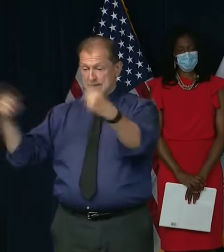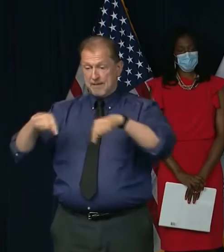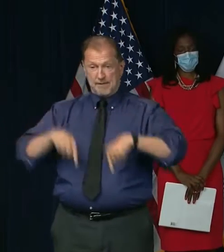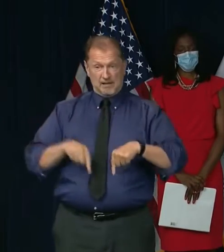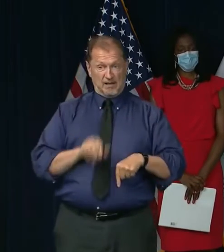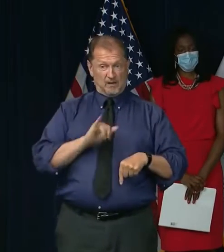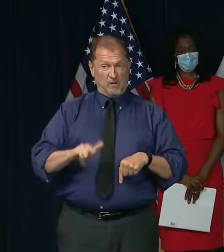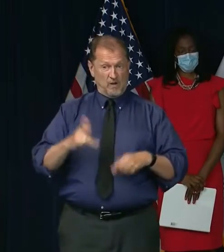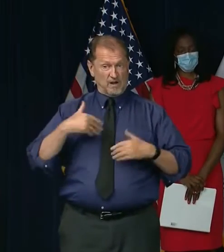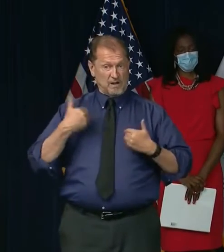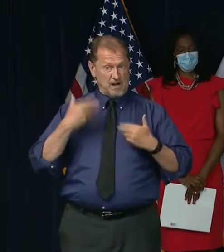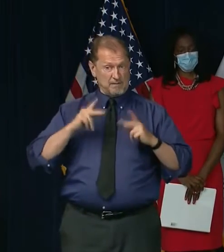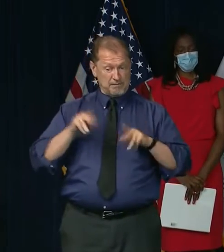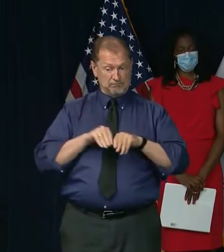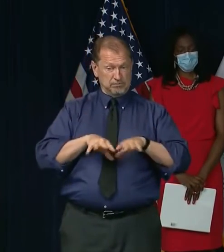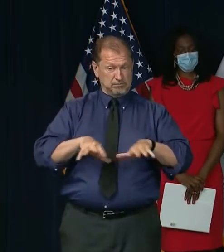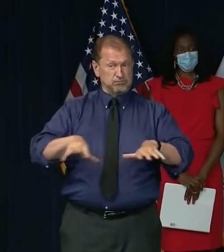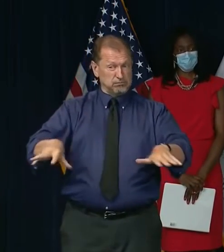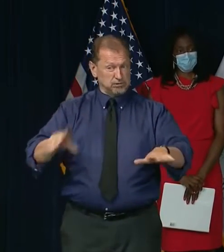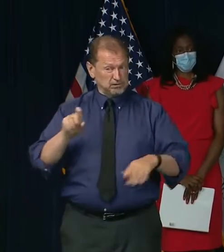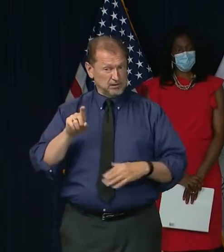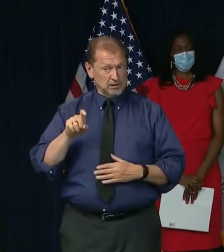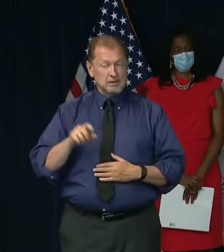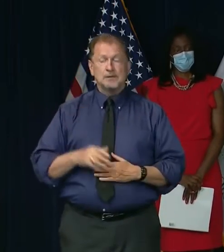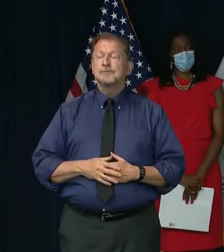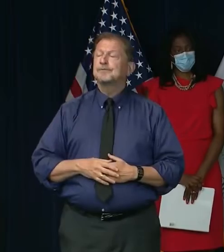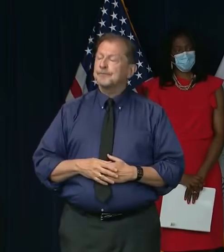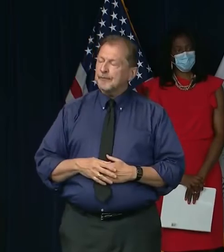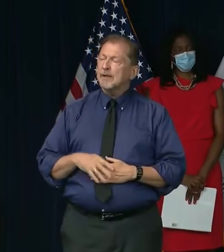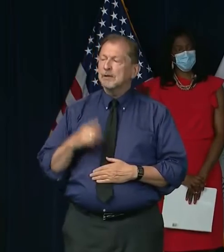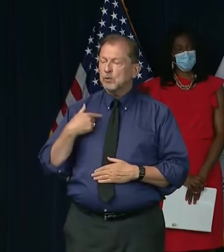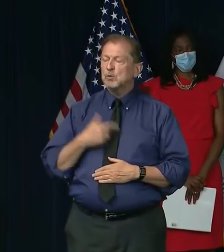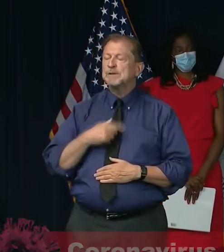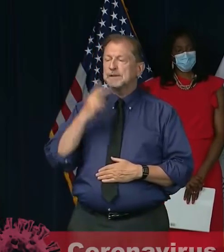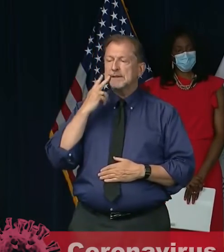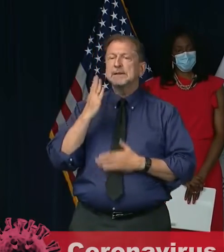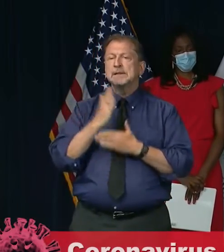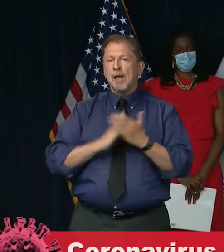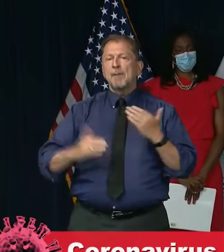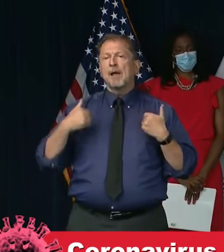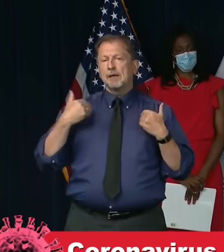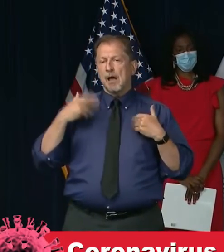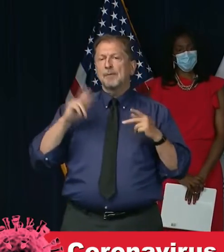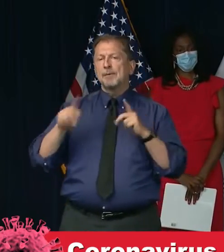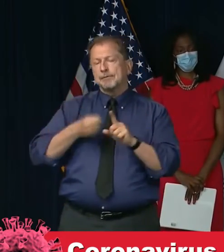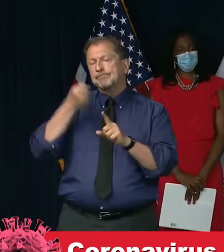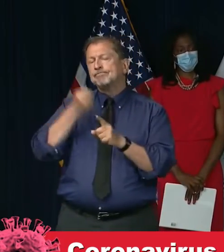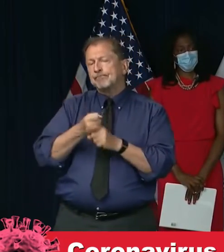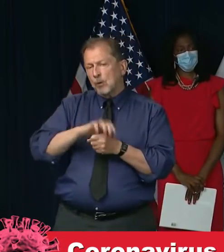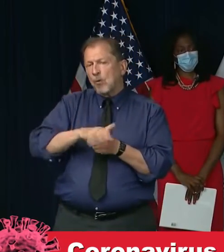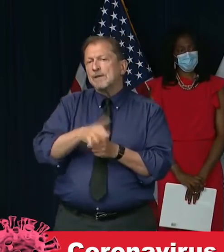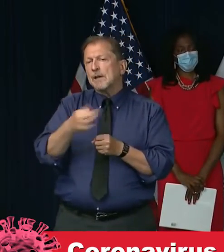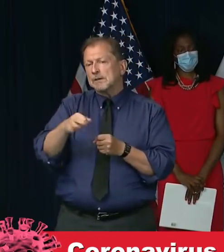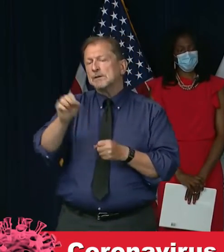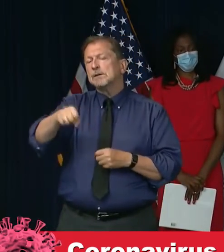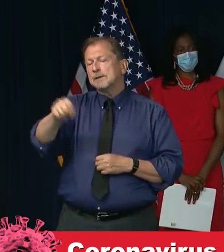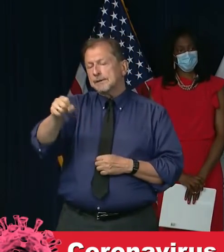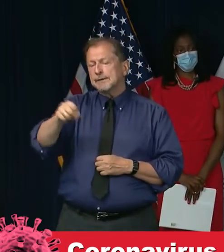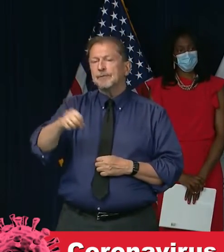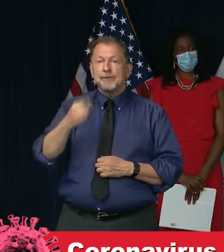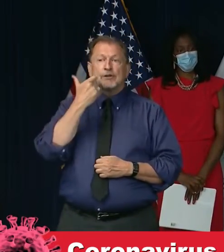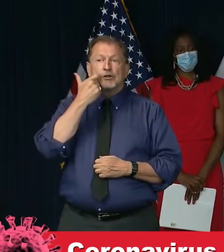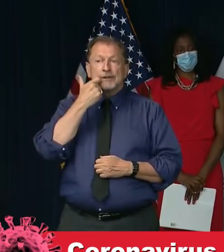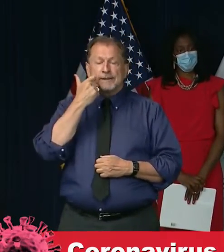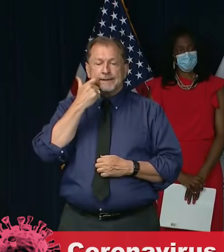of weeks? I would say that we've seen numbers of young people contract COVID-19. Indeed, very recently,